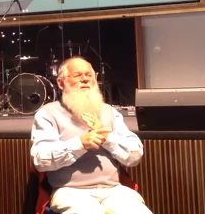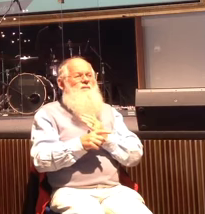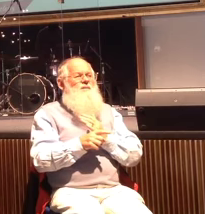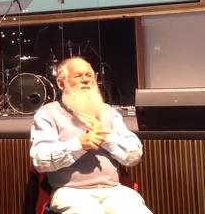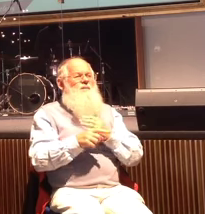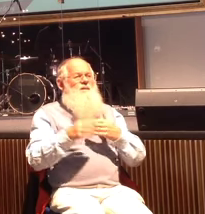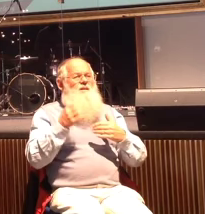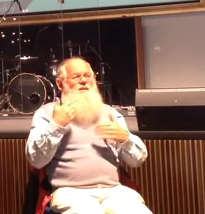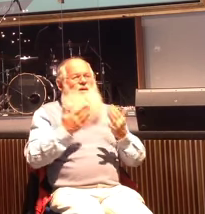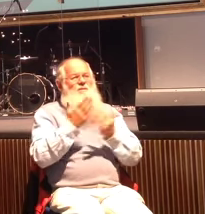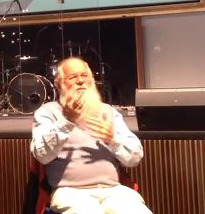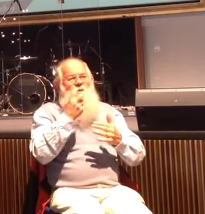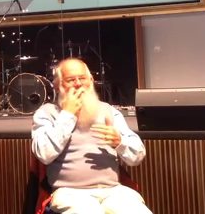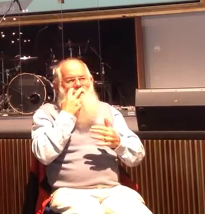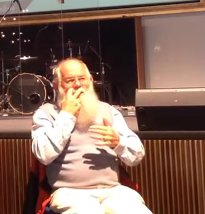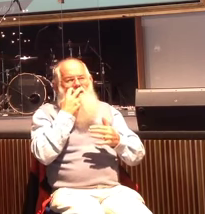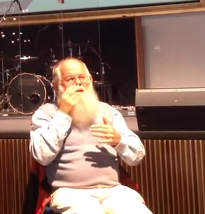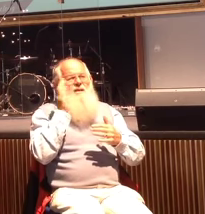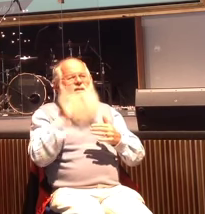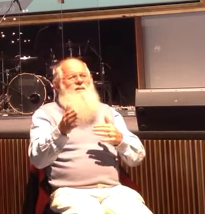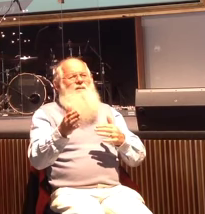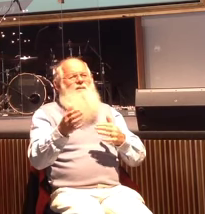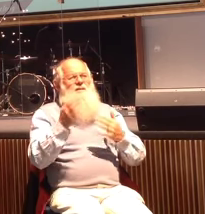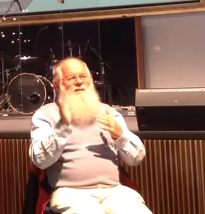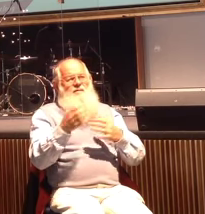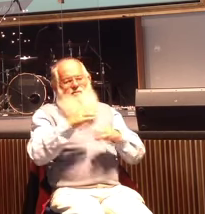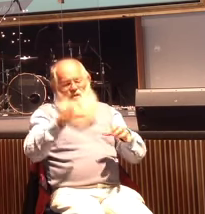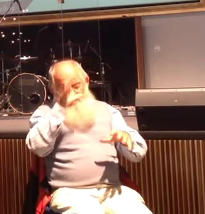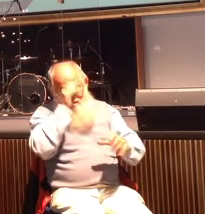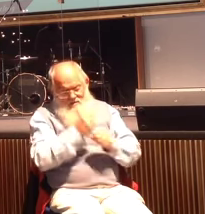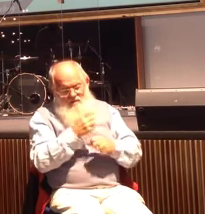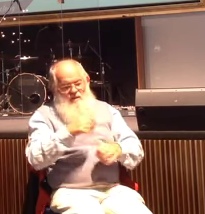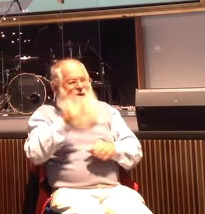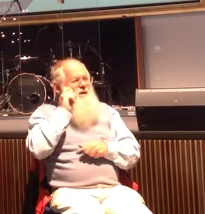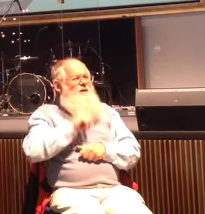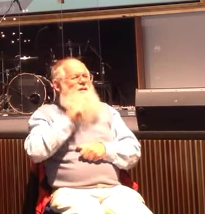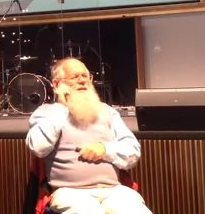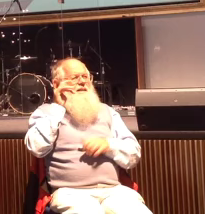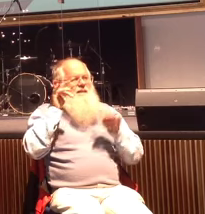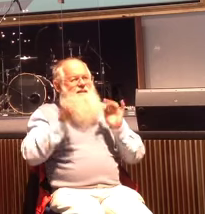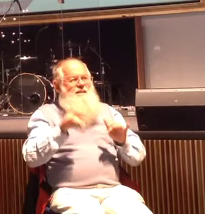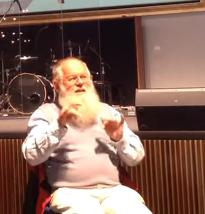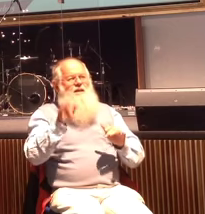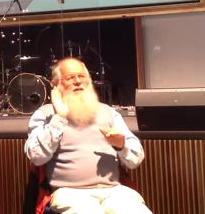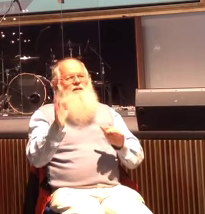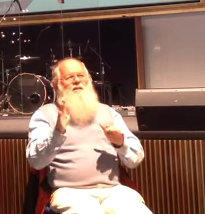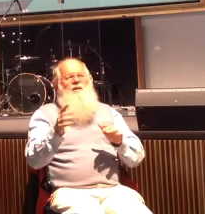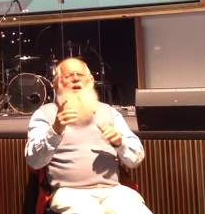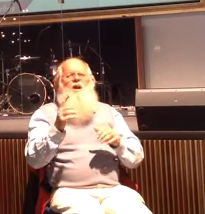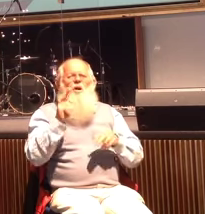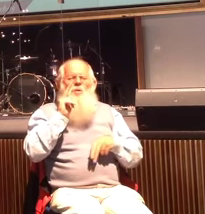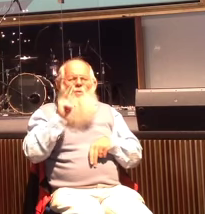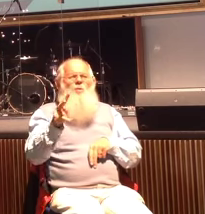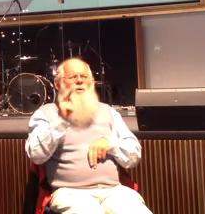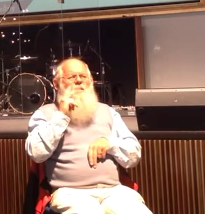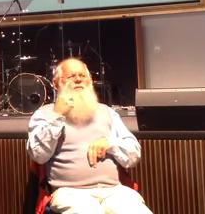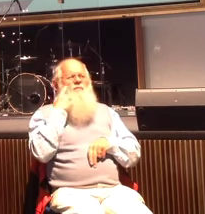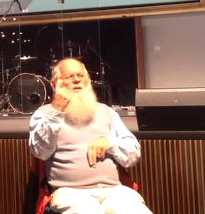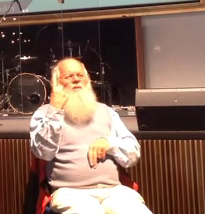through the night it's now night time he's had no sleep he's had no water but yet he's on the prayer to find one and he'd find one and he'd pull it to the